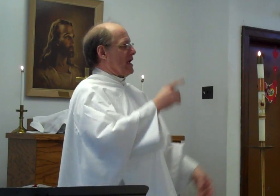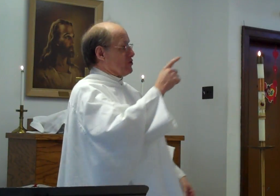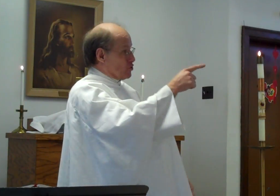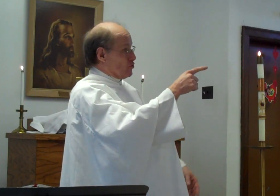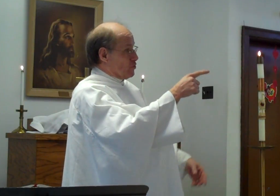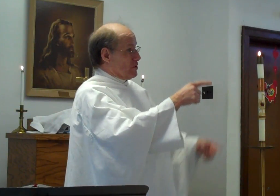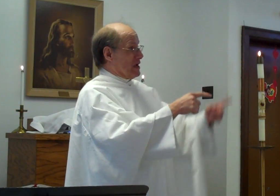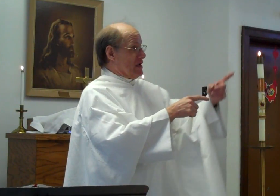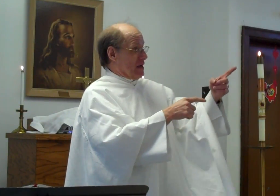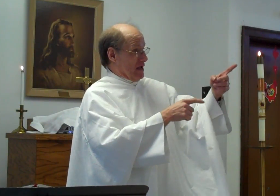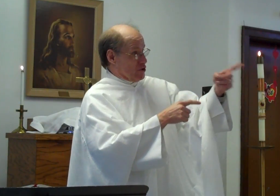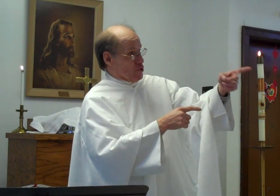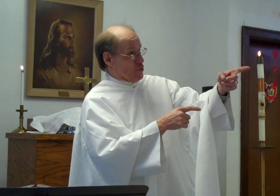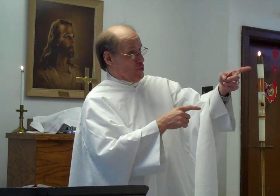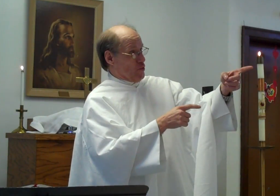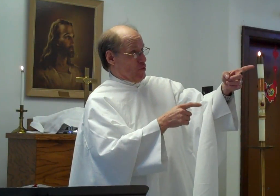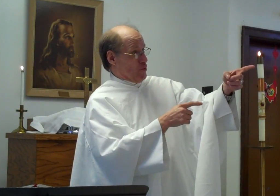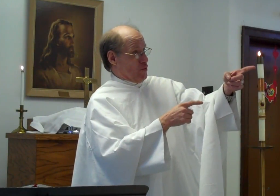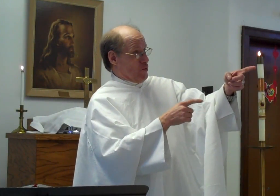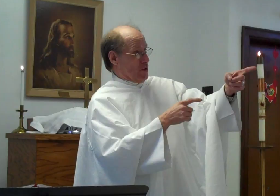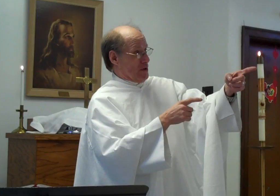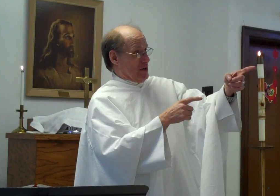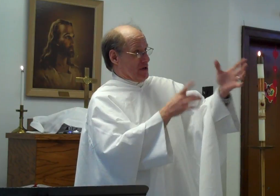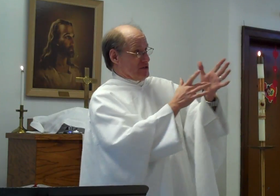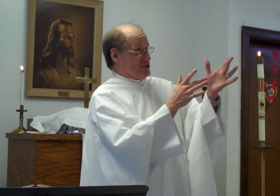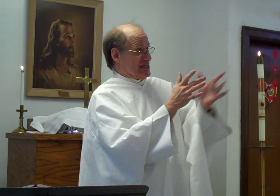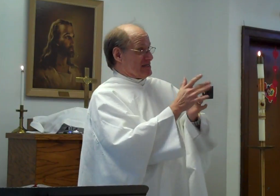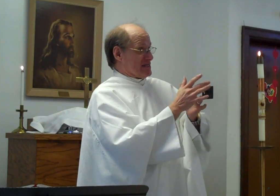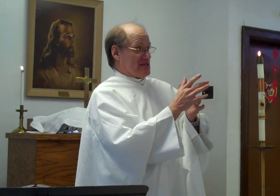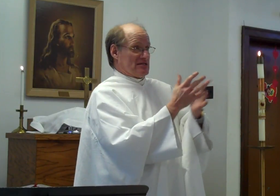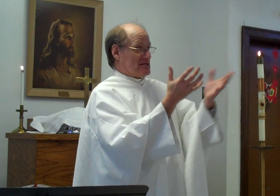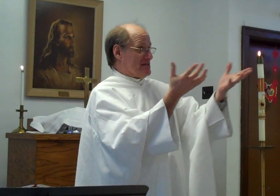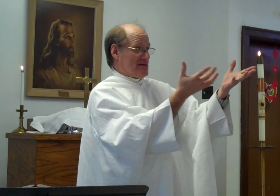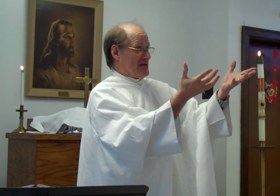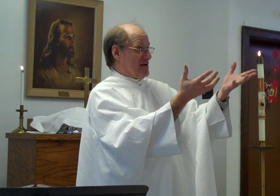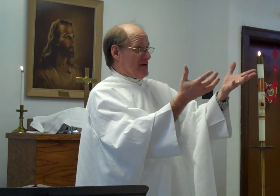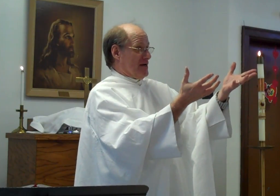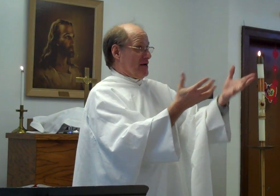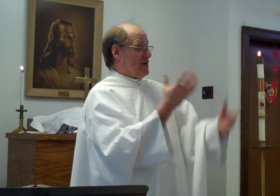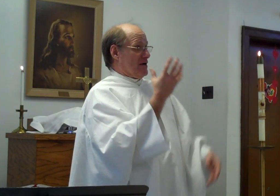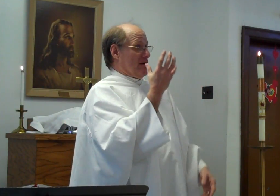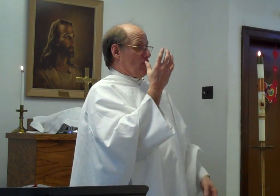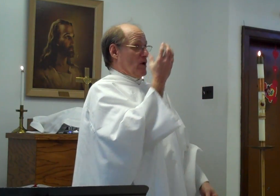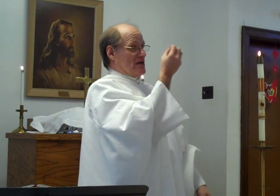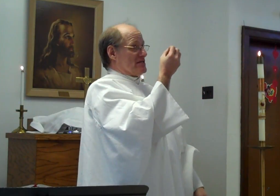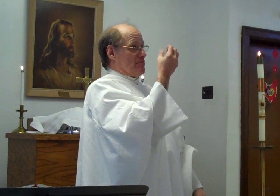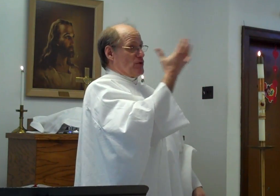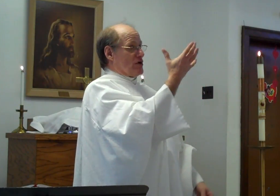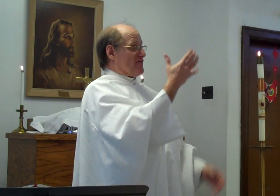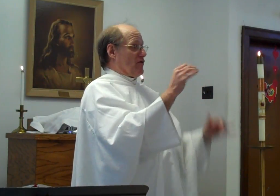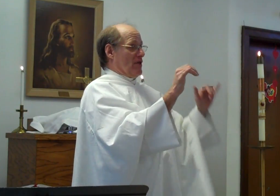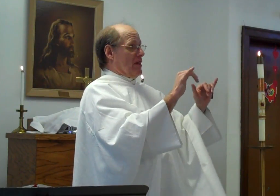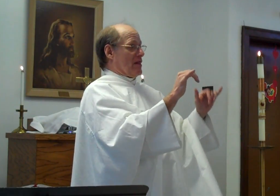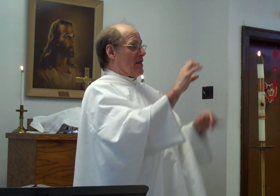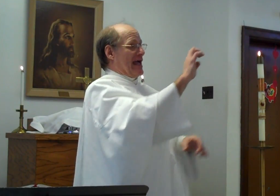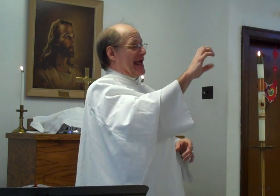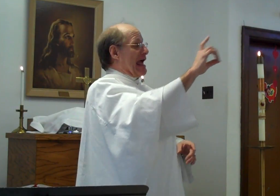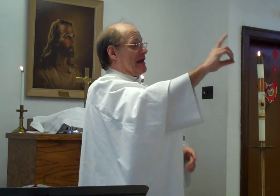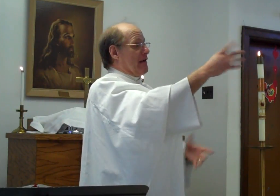And you. And you. Jesus was beautiful like Ed.